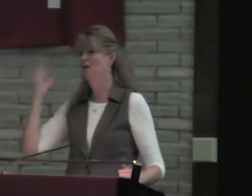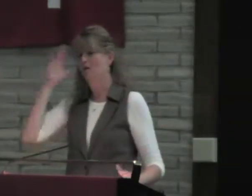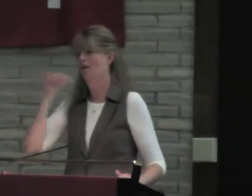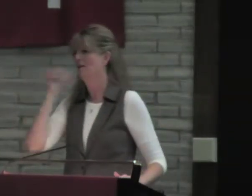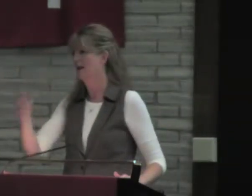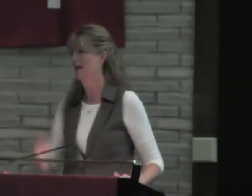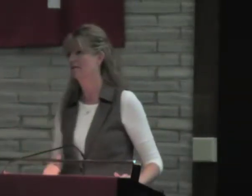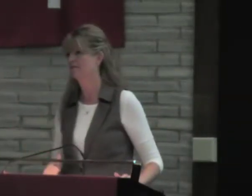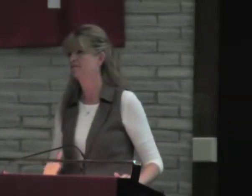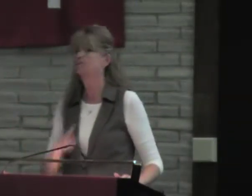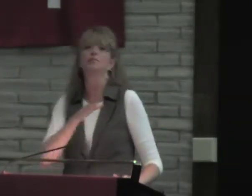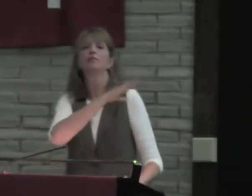into heaven. It will not.